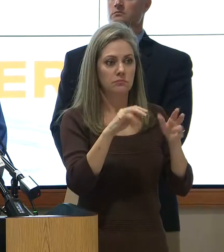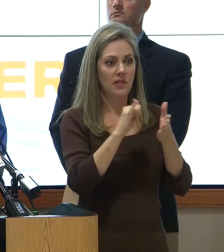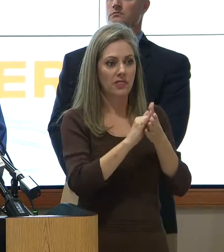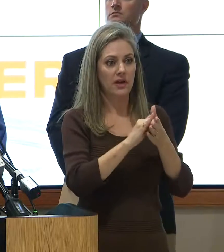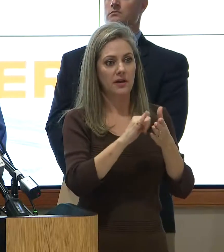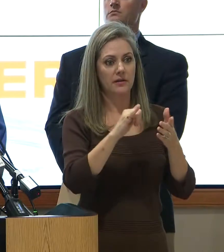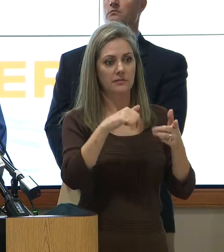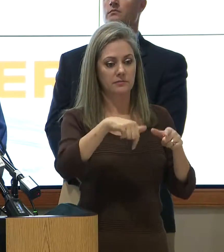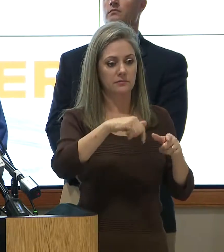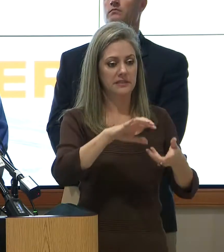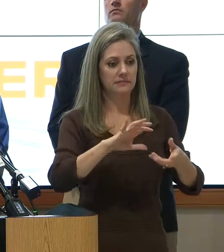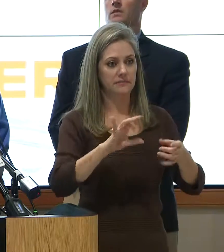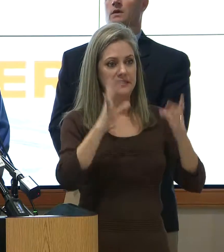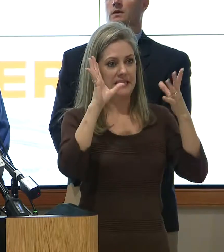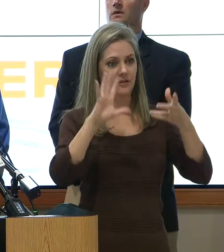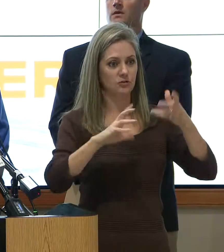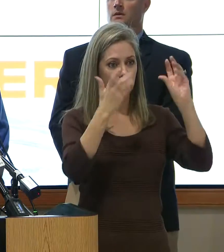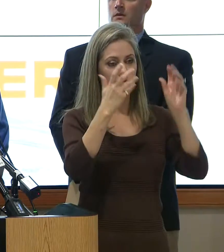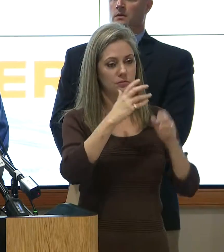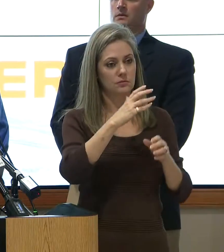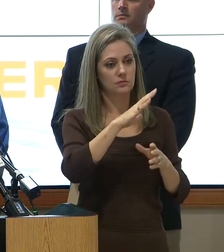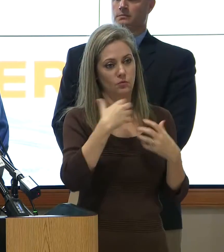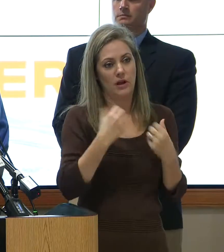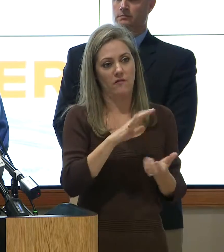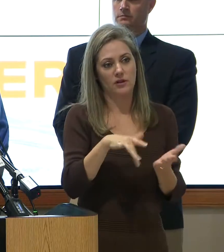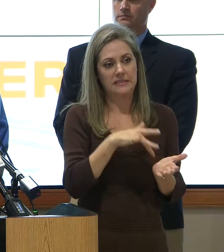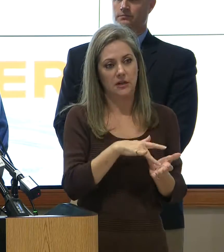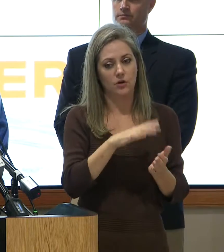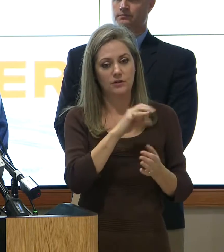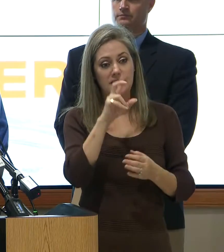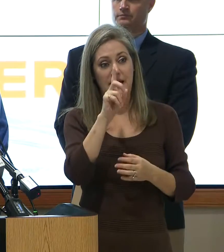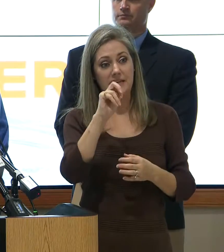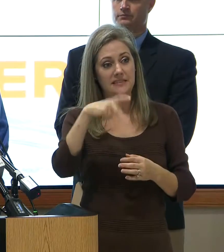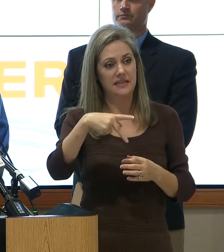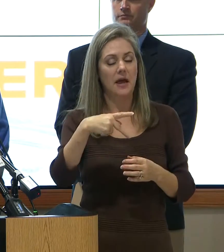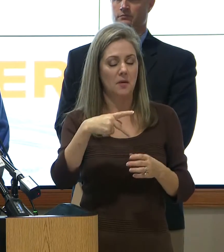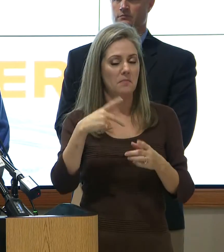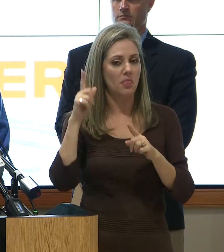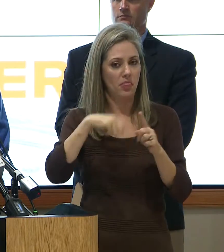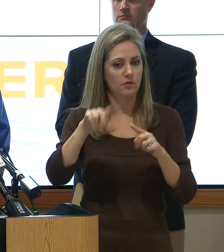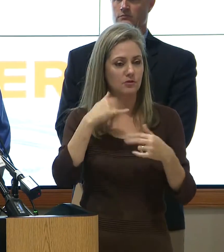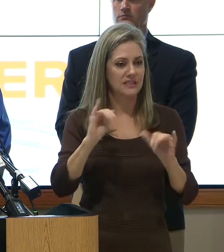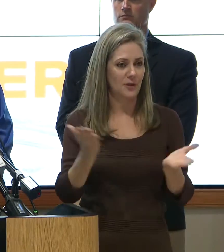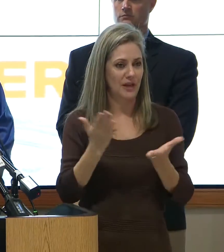-SNAP and work with us, no, they're all still here. Thank you all. all.